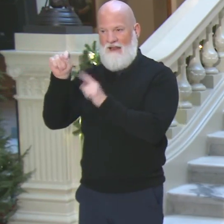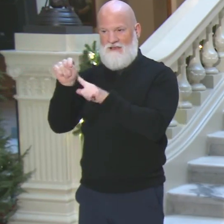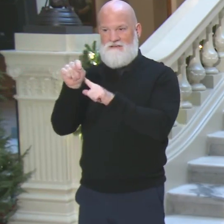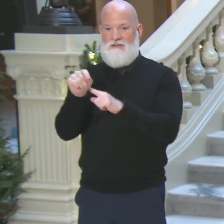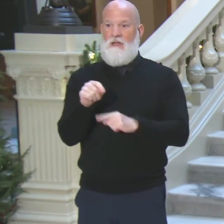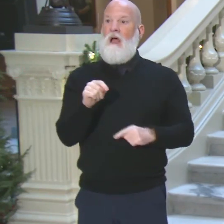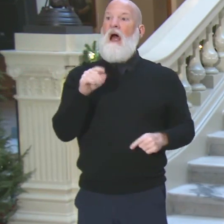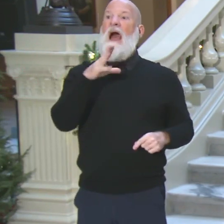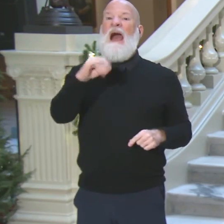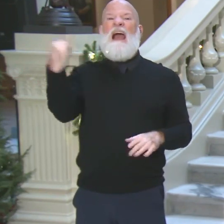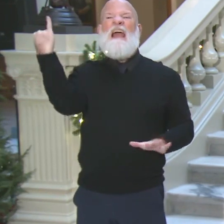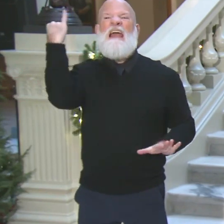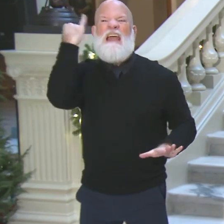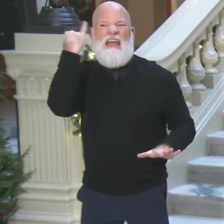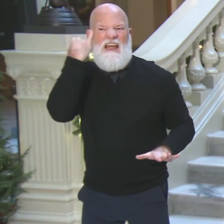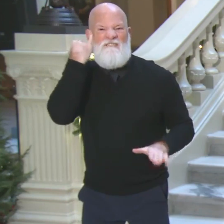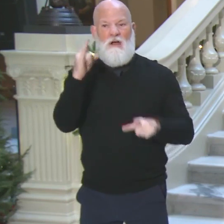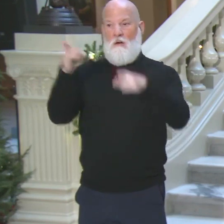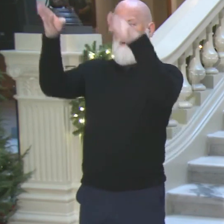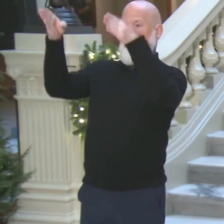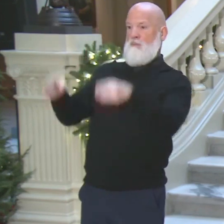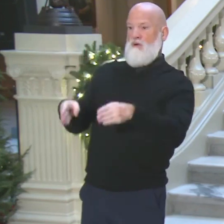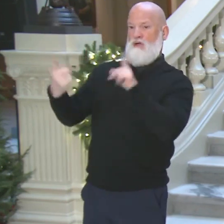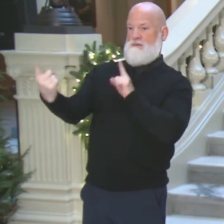is voting is that person who's supposed to be voting legally.